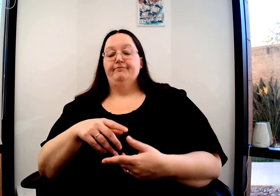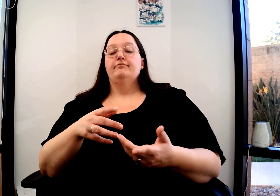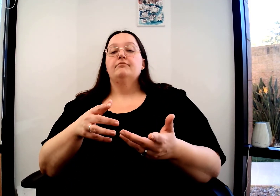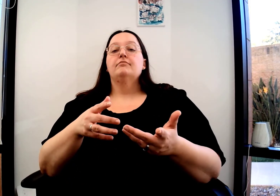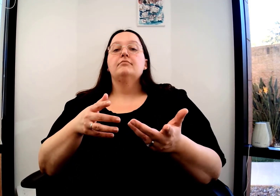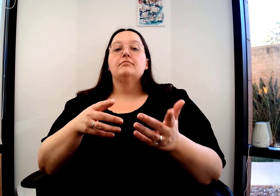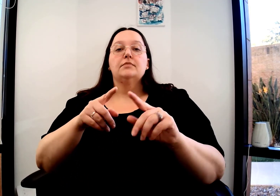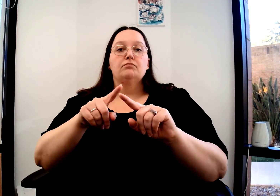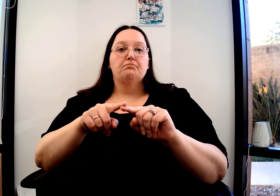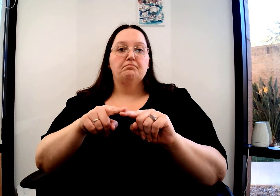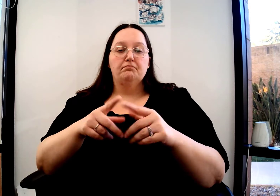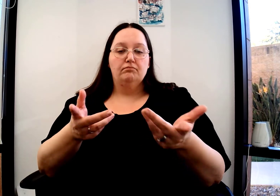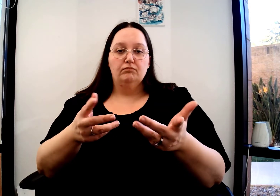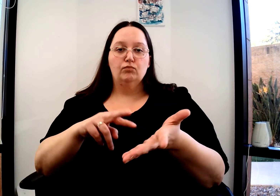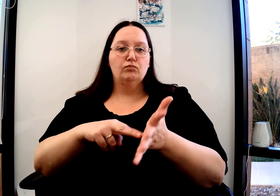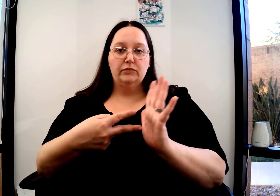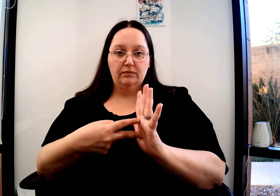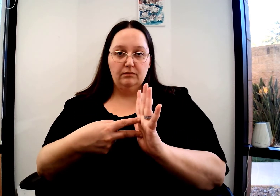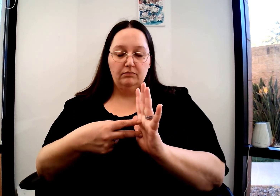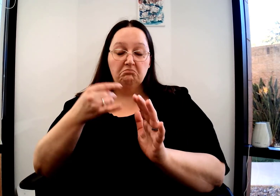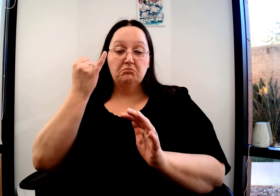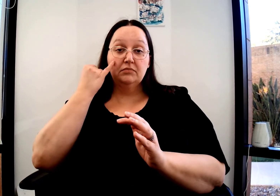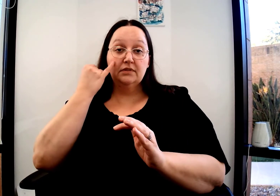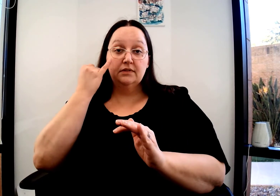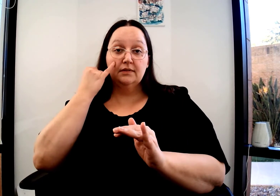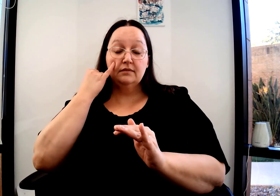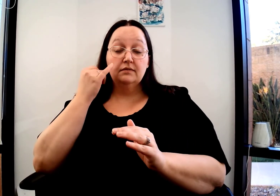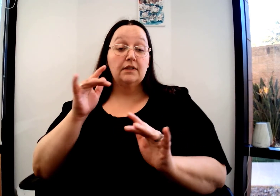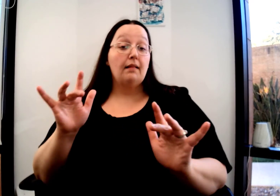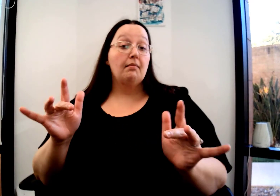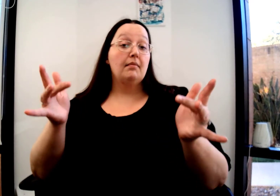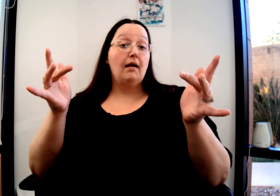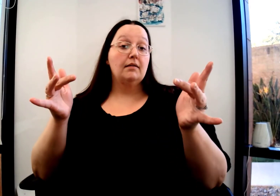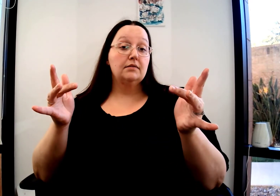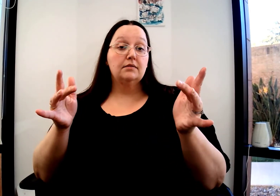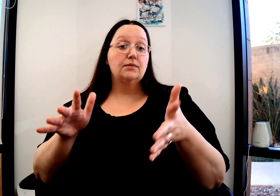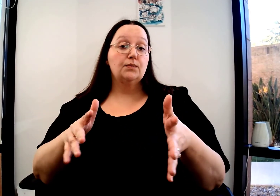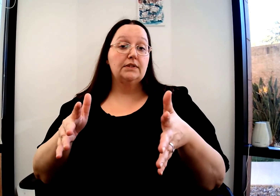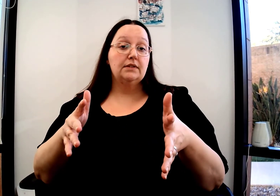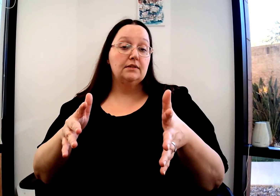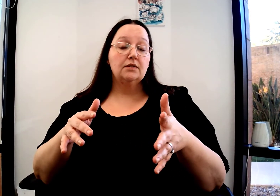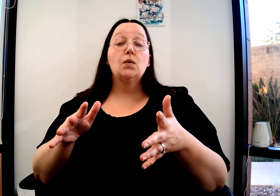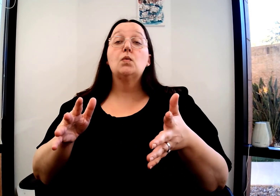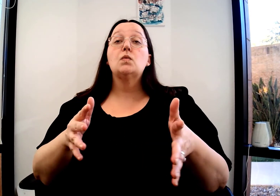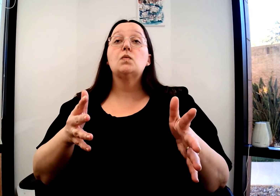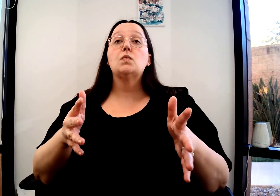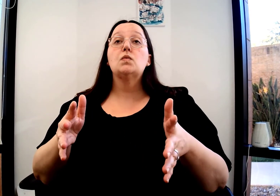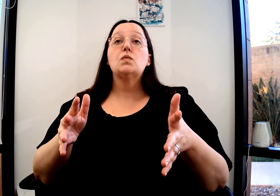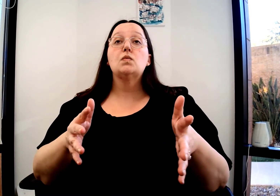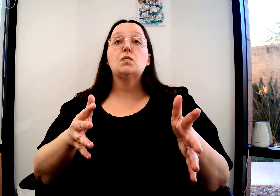How you sign this will give that meaning on what type of wind there is. If it's a light breeze.